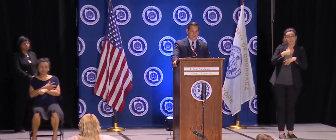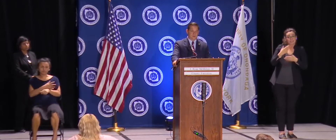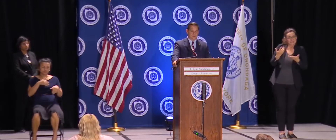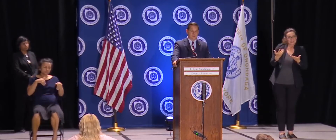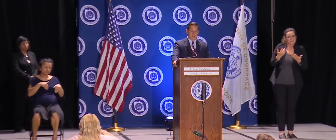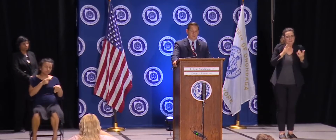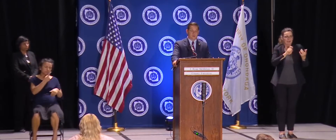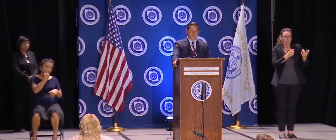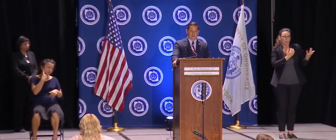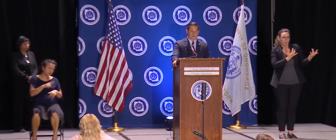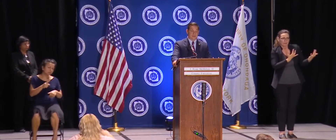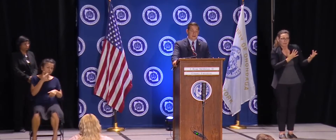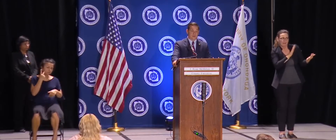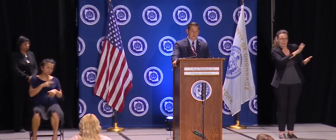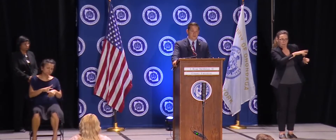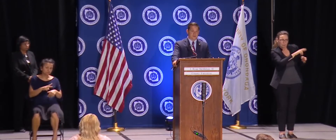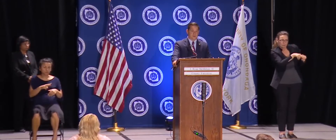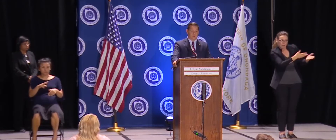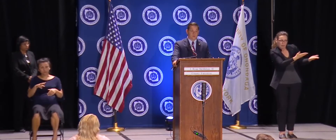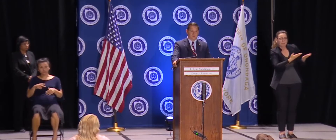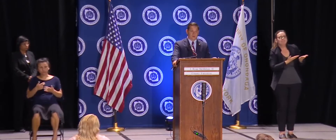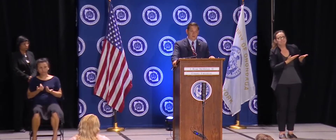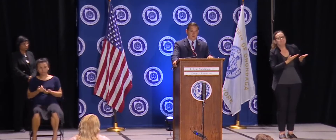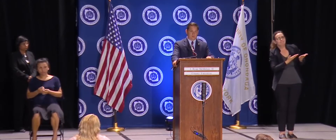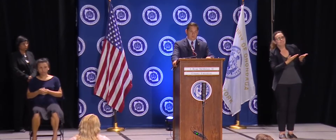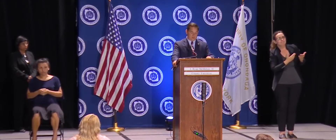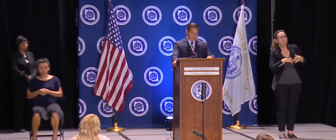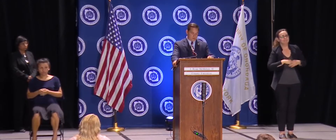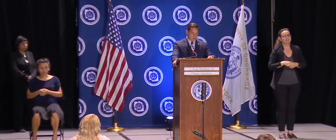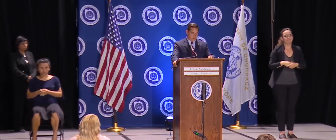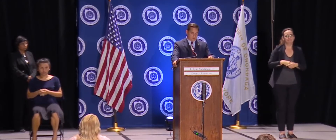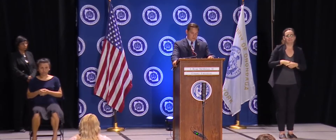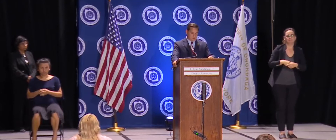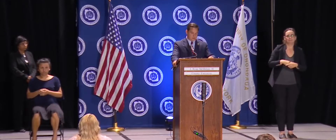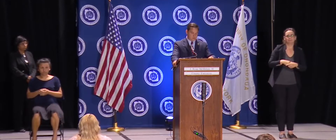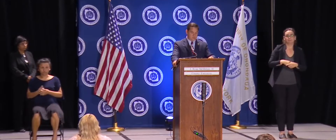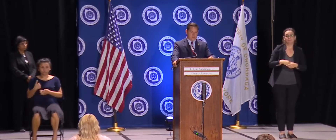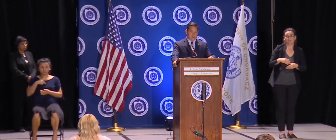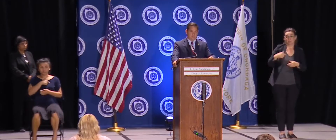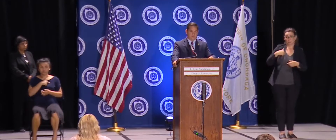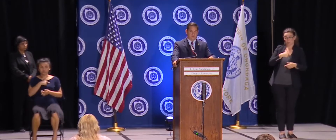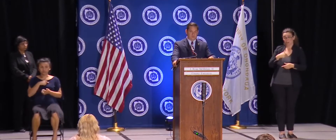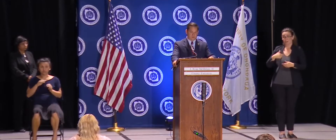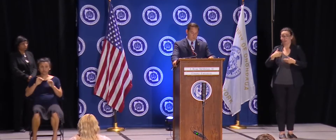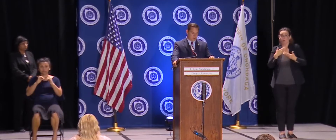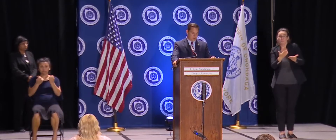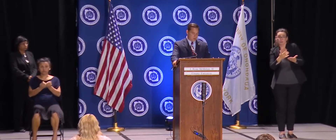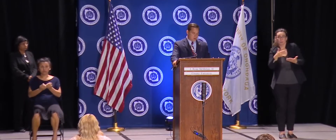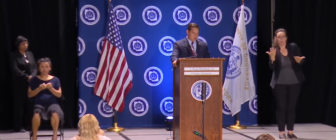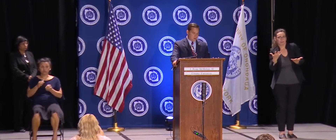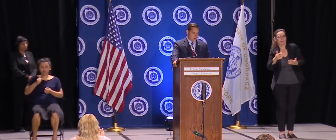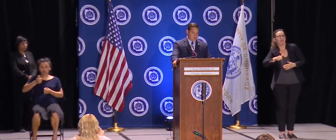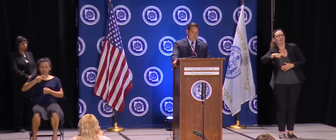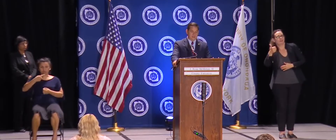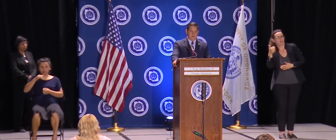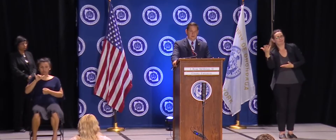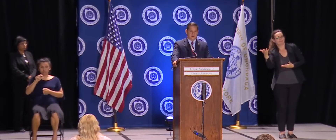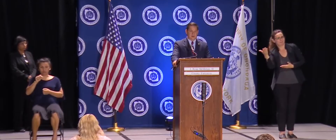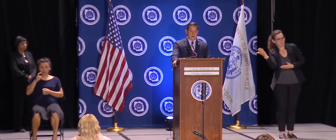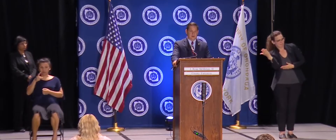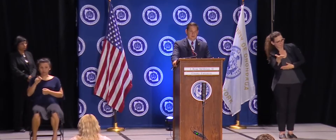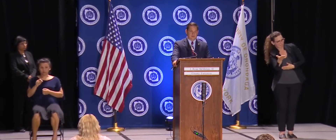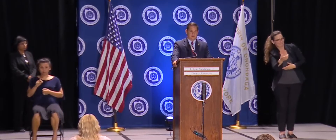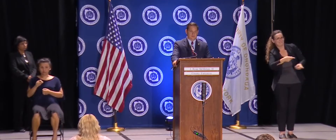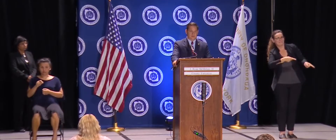There's, there's not another community in the state, I believe, that's done what we've done related to back-to-school testing and setting up the infrastructure and taking,